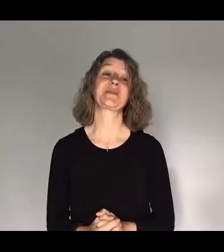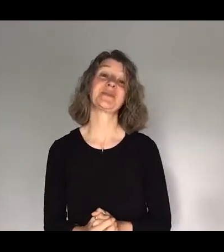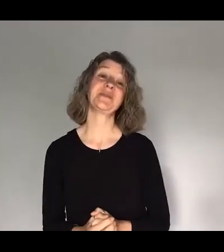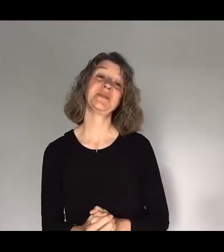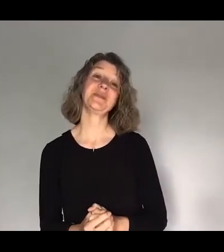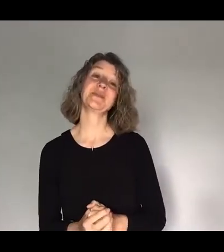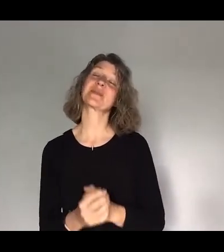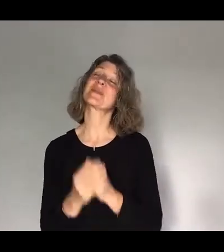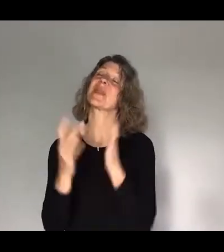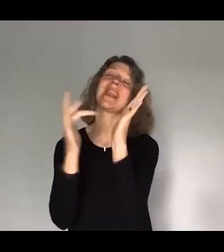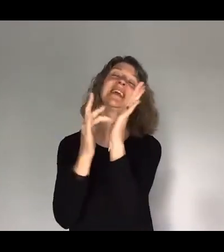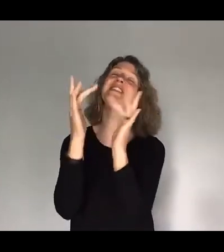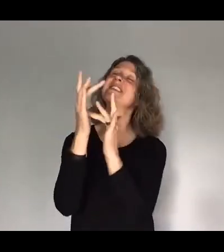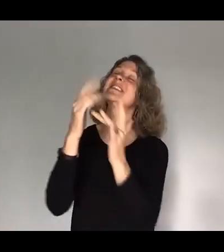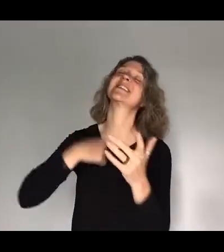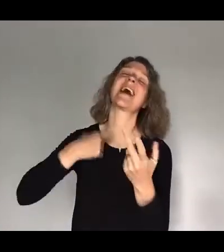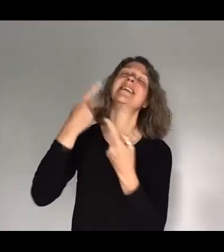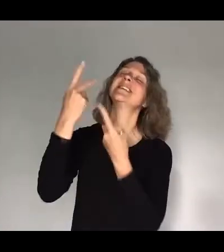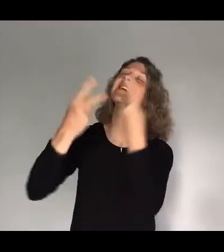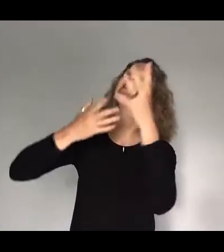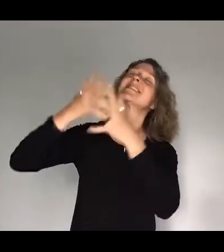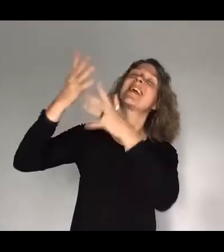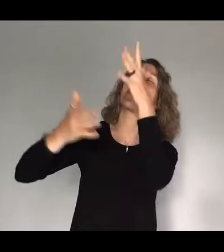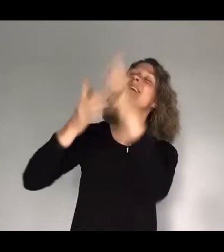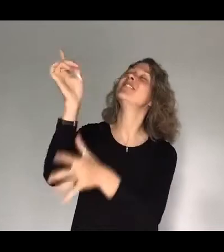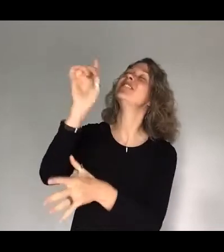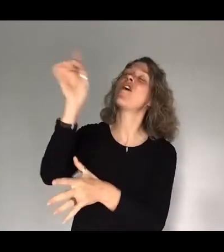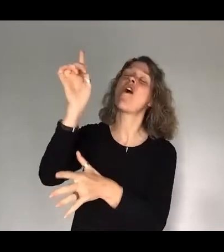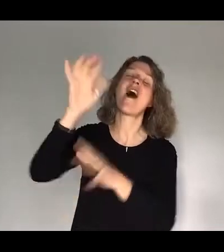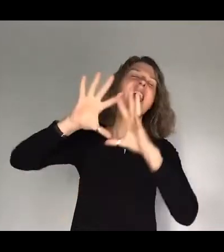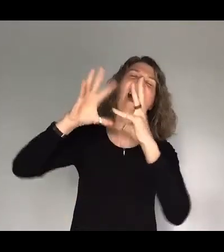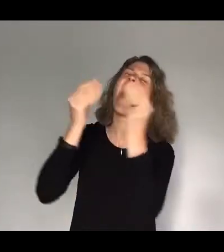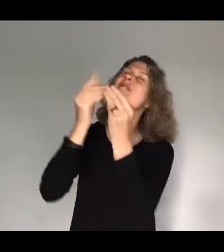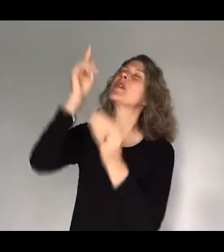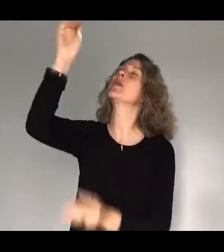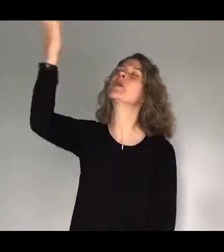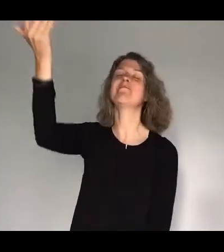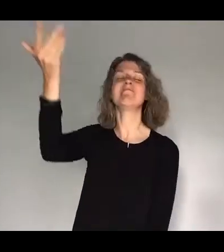Oh, Jesus. I sing for all that you've done for me.